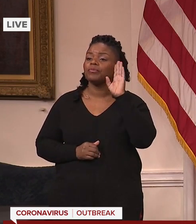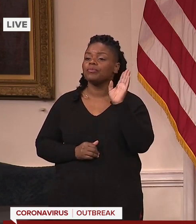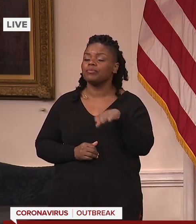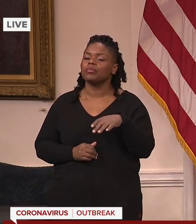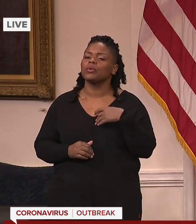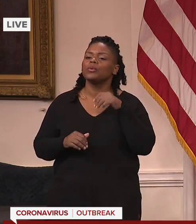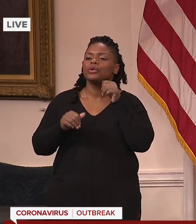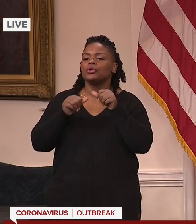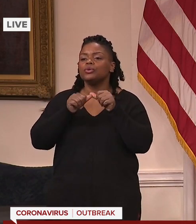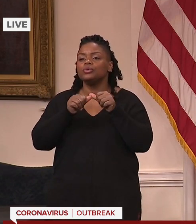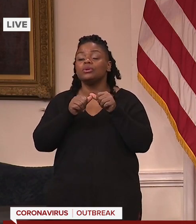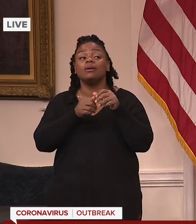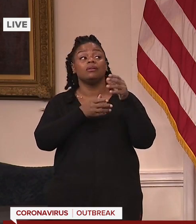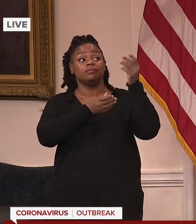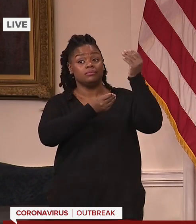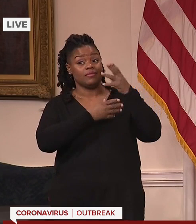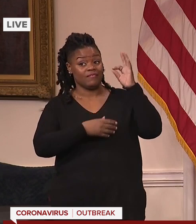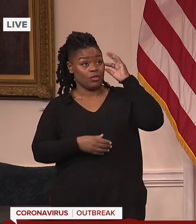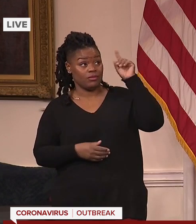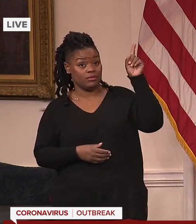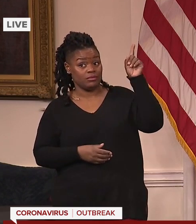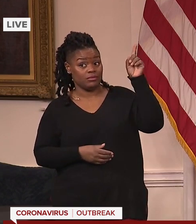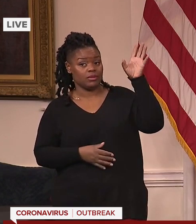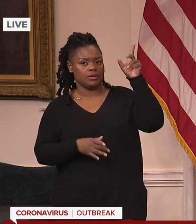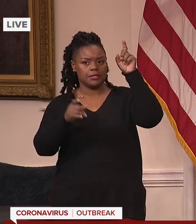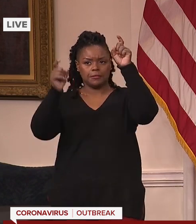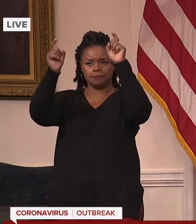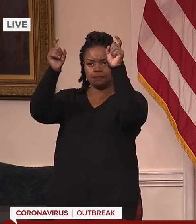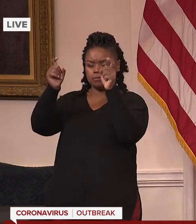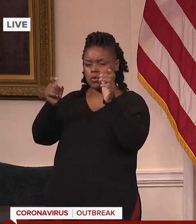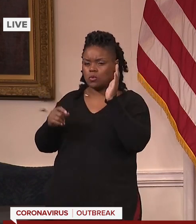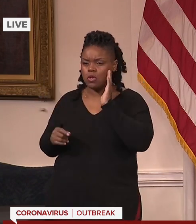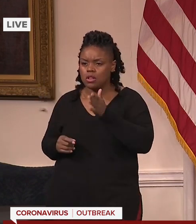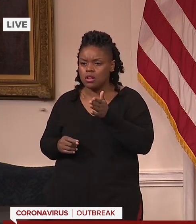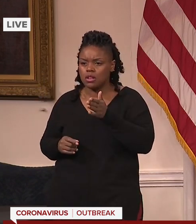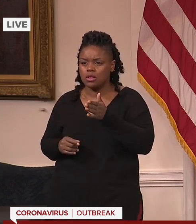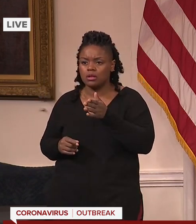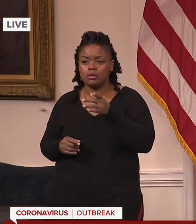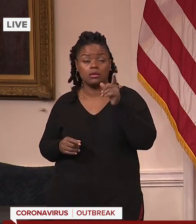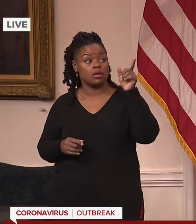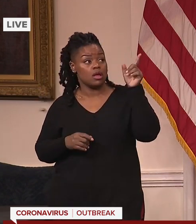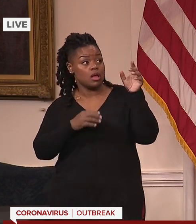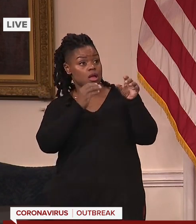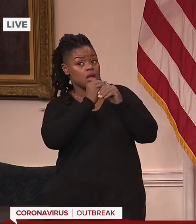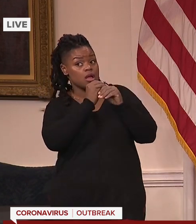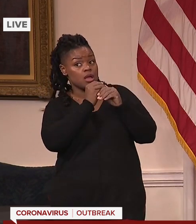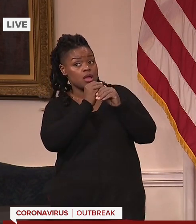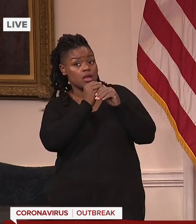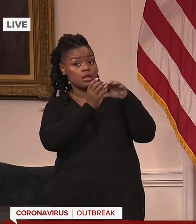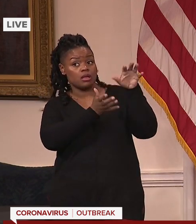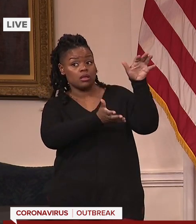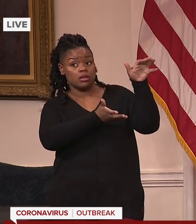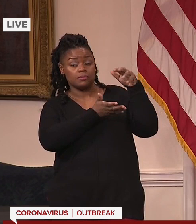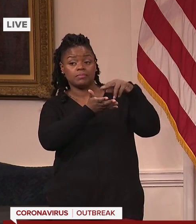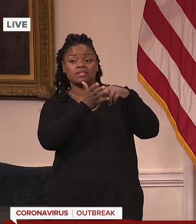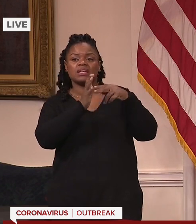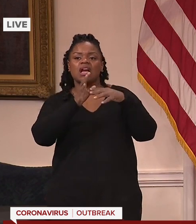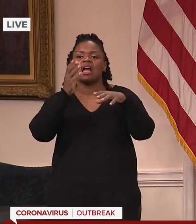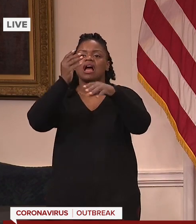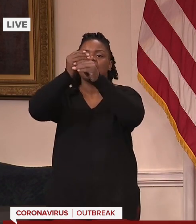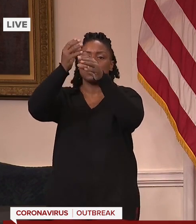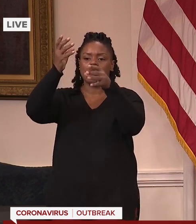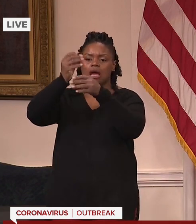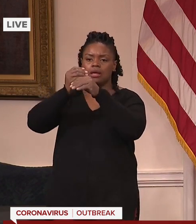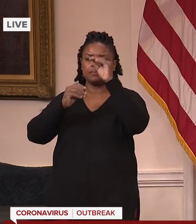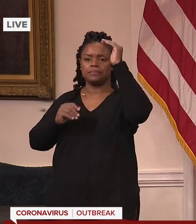and that in the coming days and weeks, we will have more vaccine here in Maryland and for Marylanders. And our goal continues